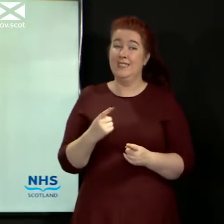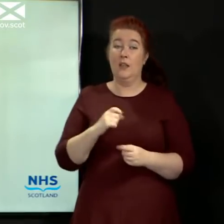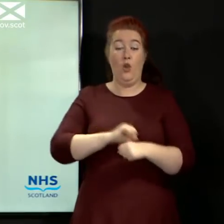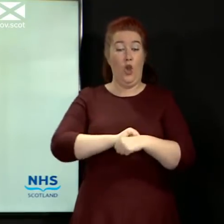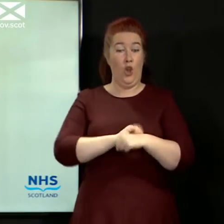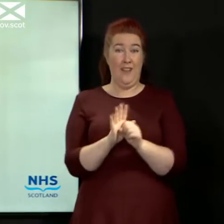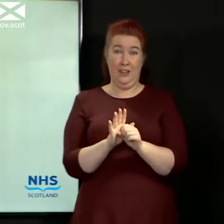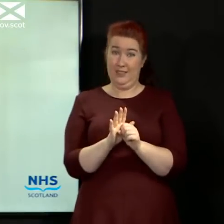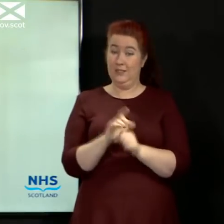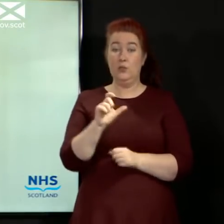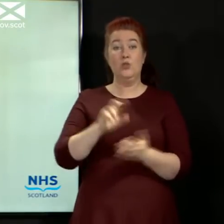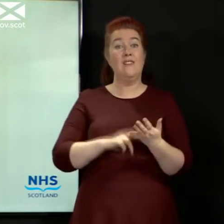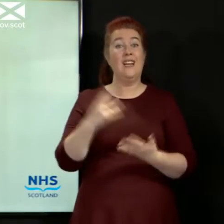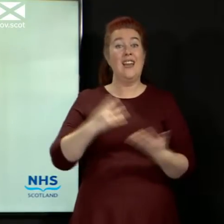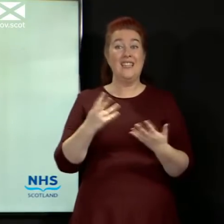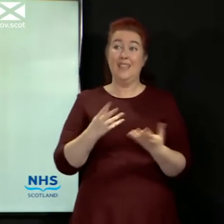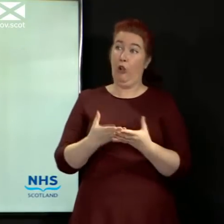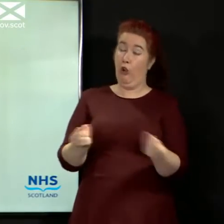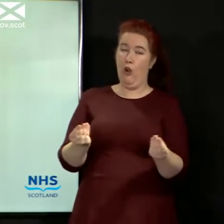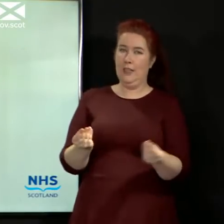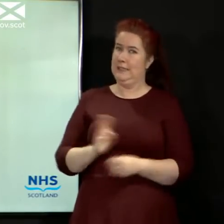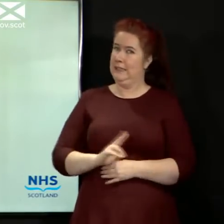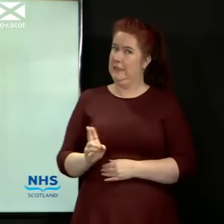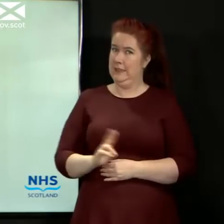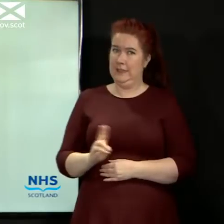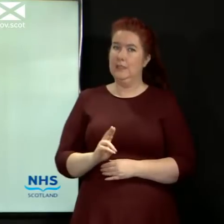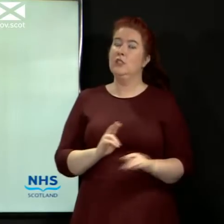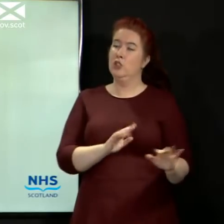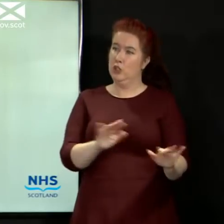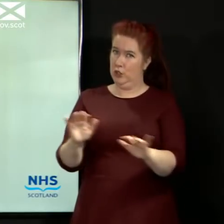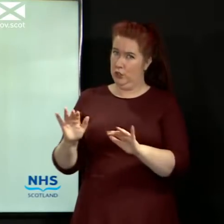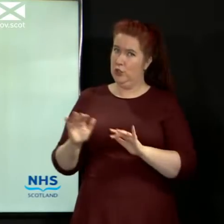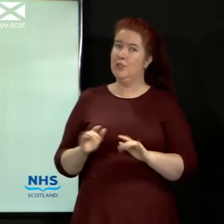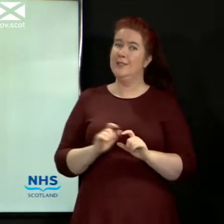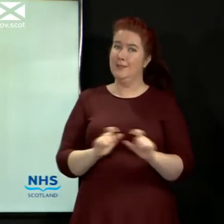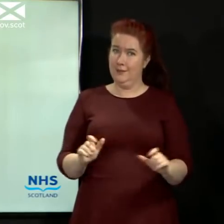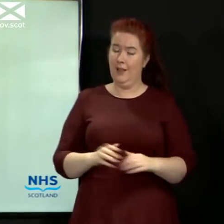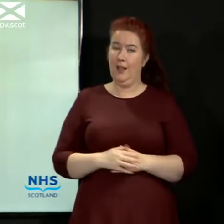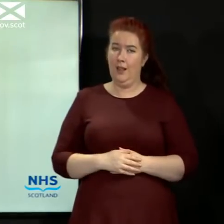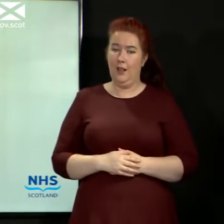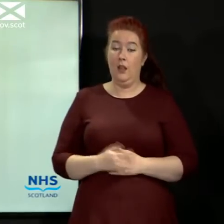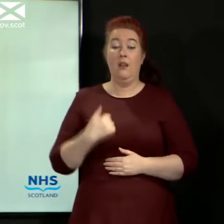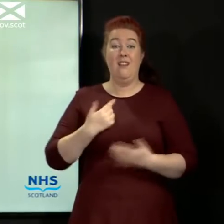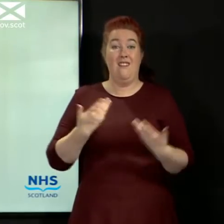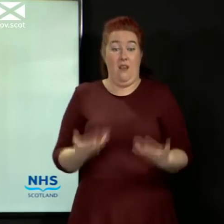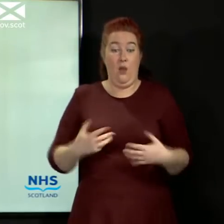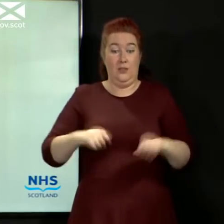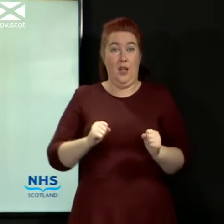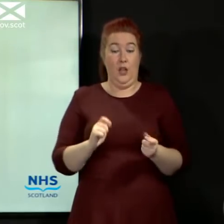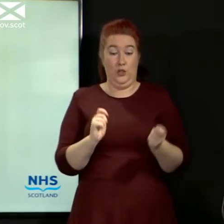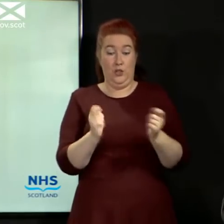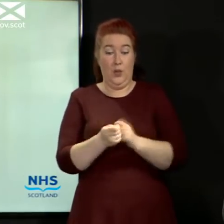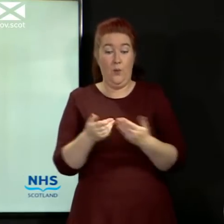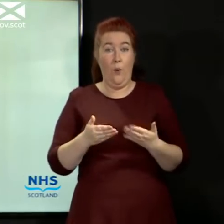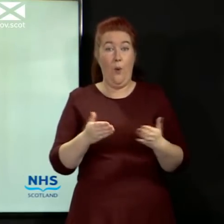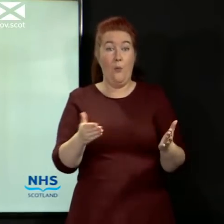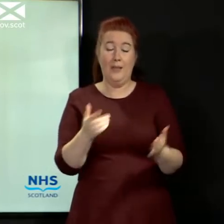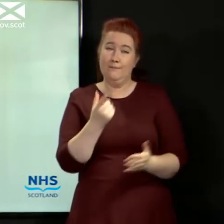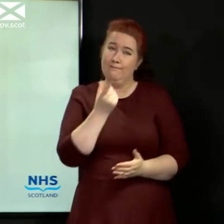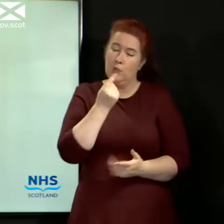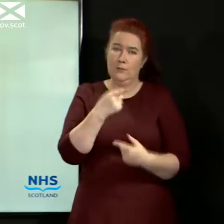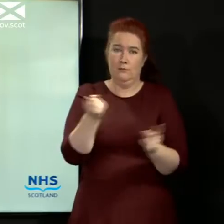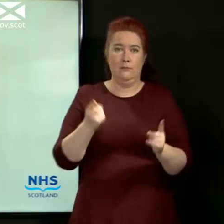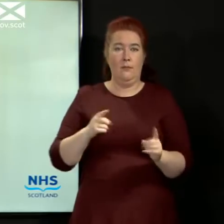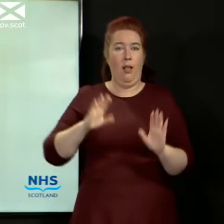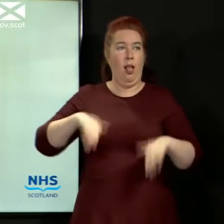not gone away. As we introduce new changes, there's an increasing risk that people will begin to become less careful as they go about their